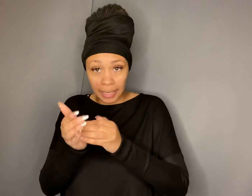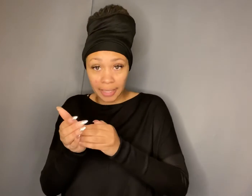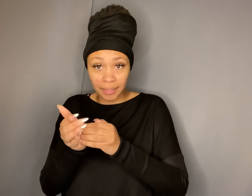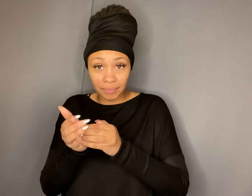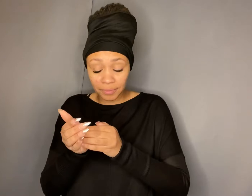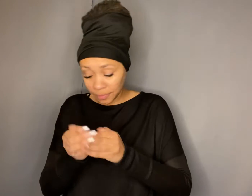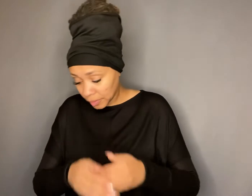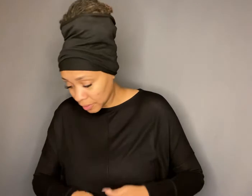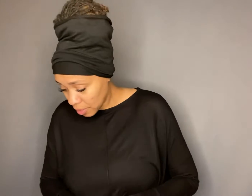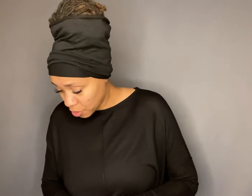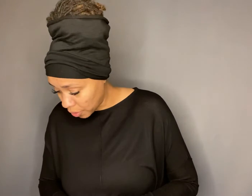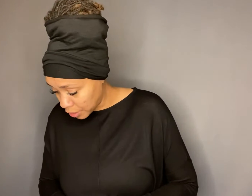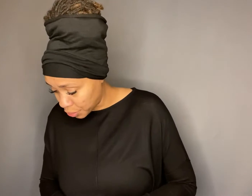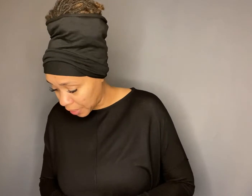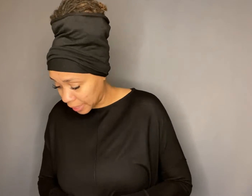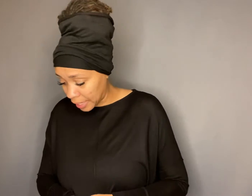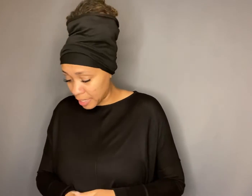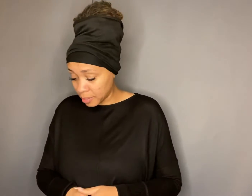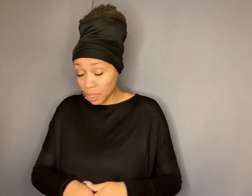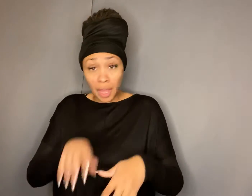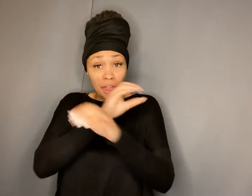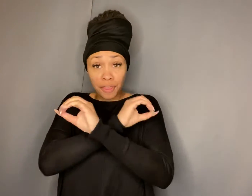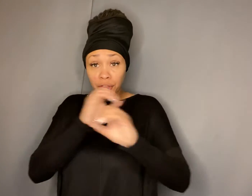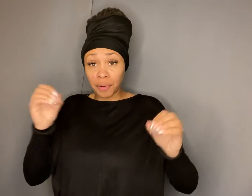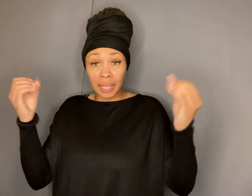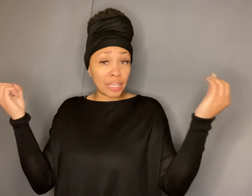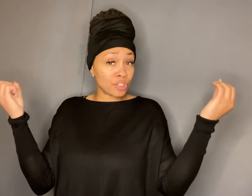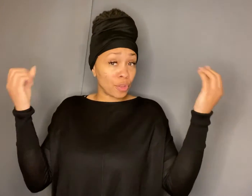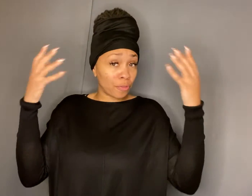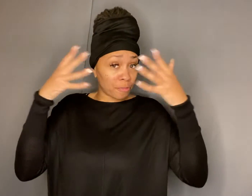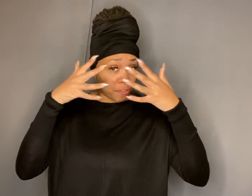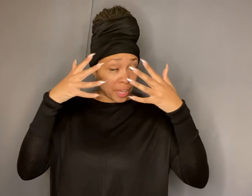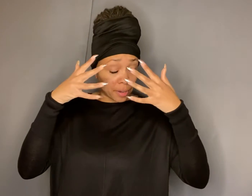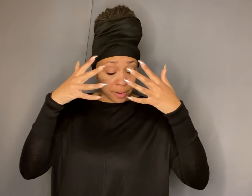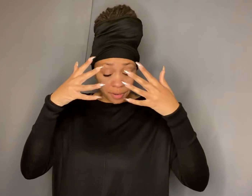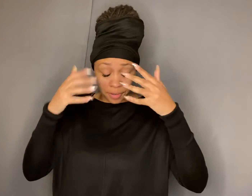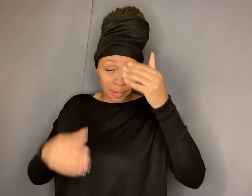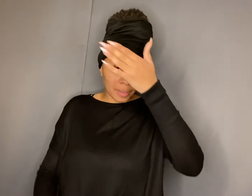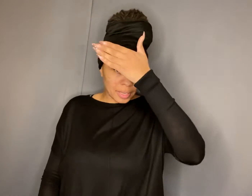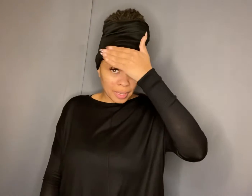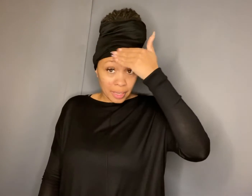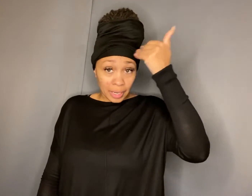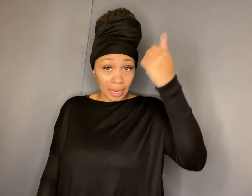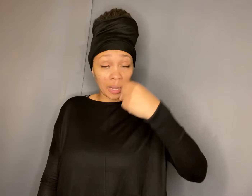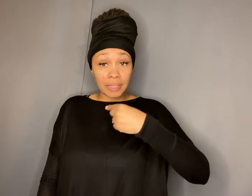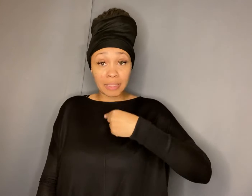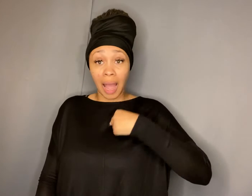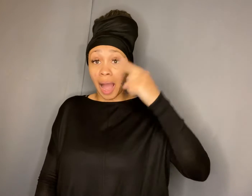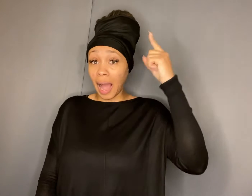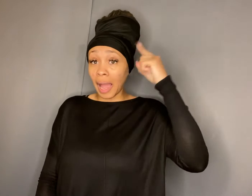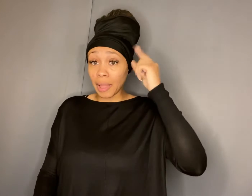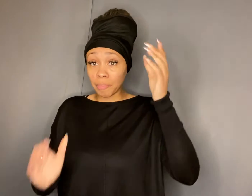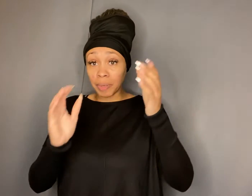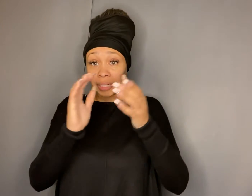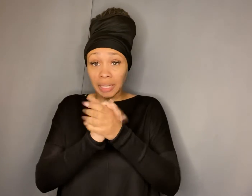again again let's do that again so is no fear because i believe